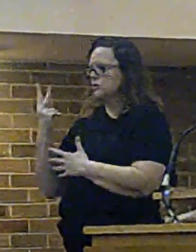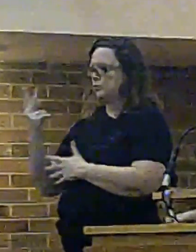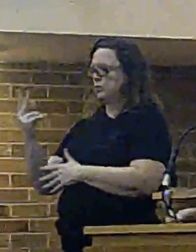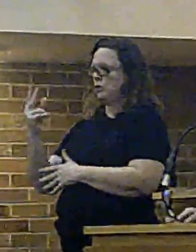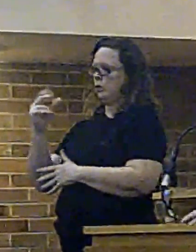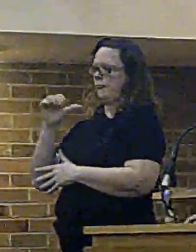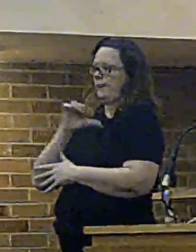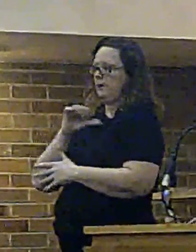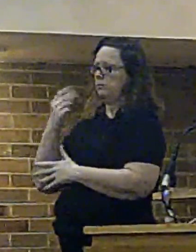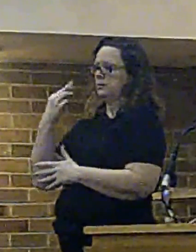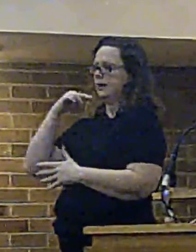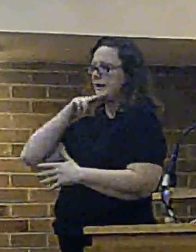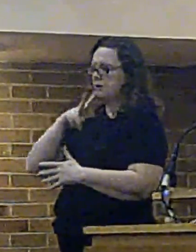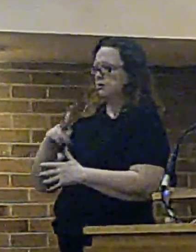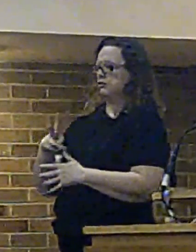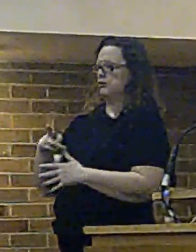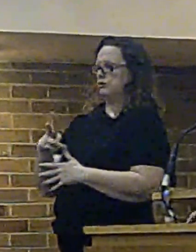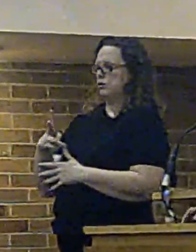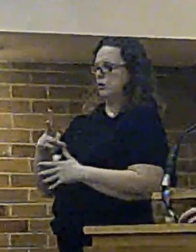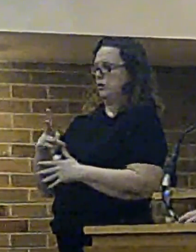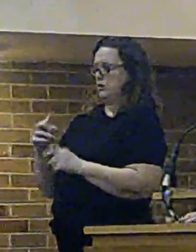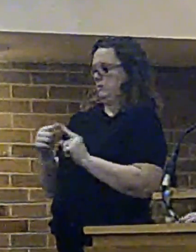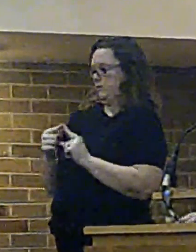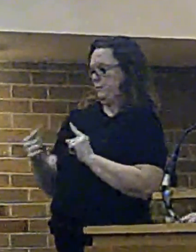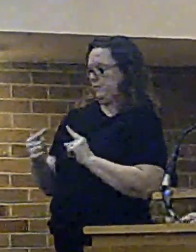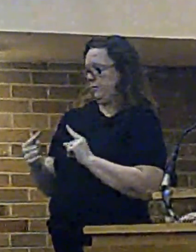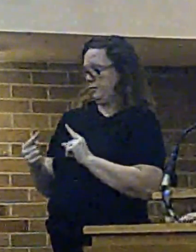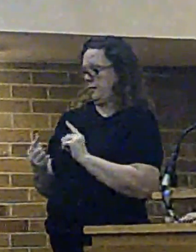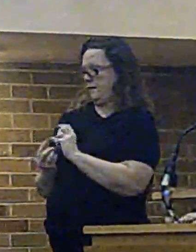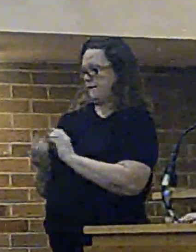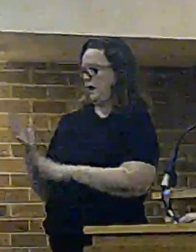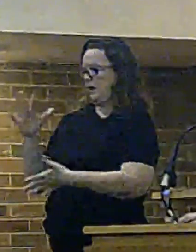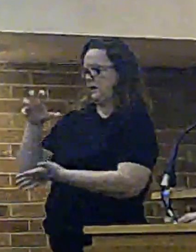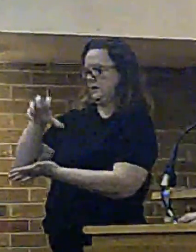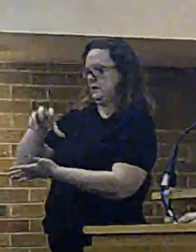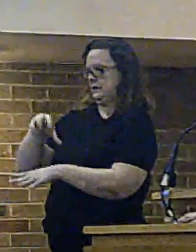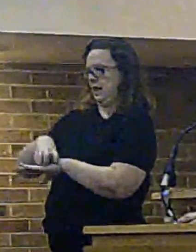a year to remain within five minutes of a fire station